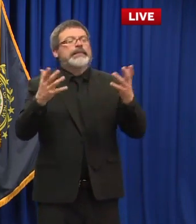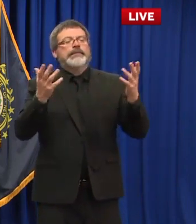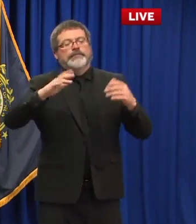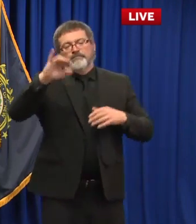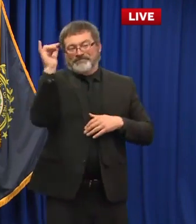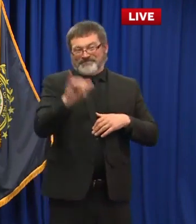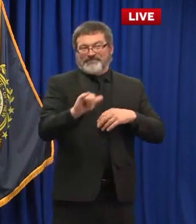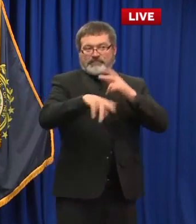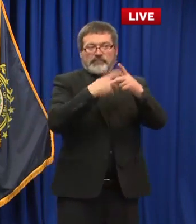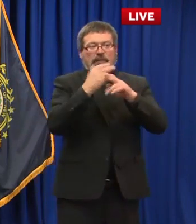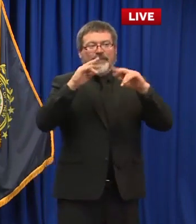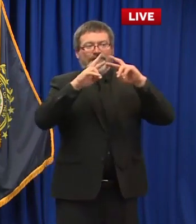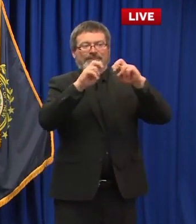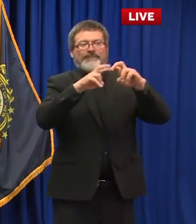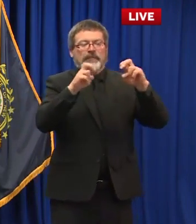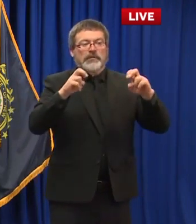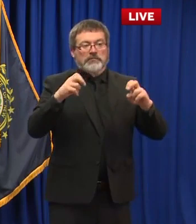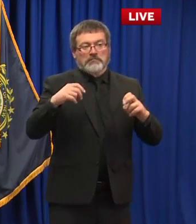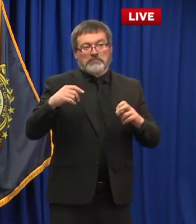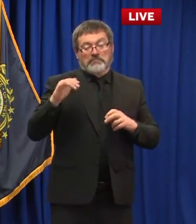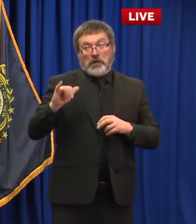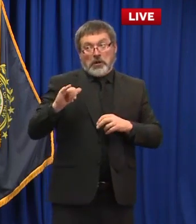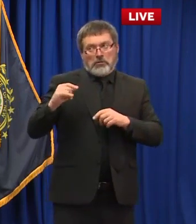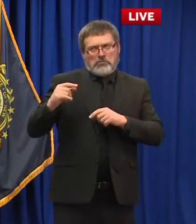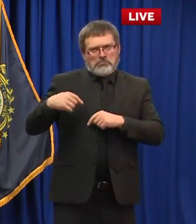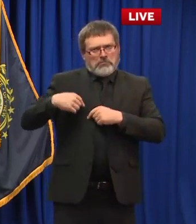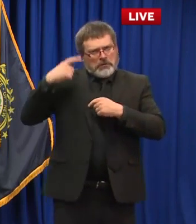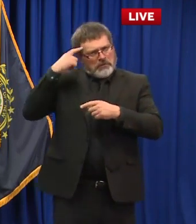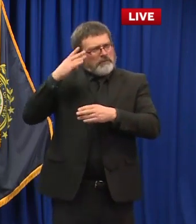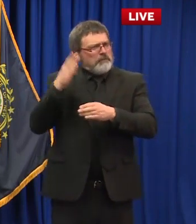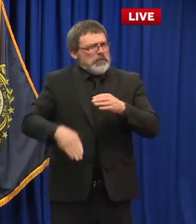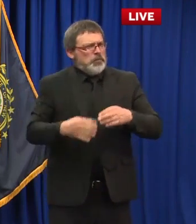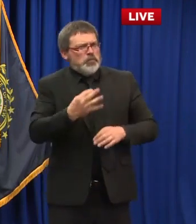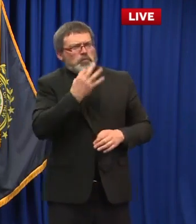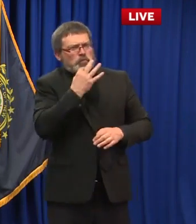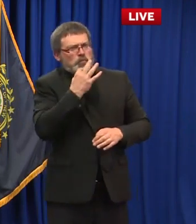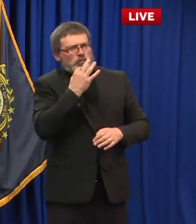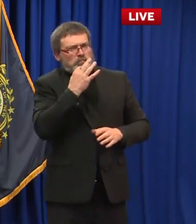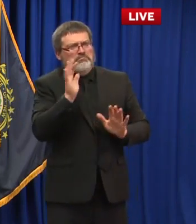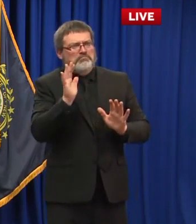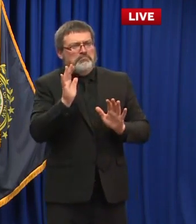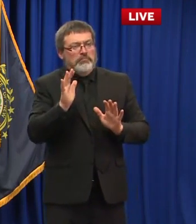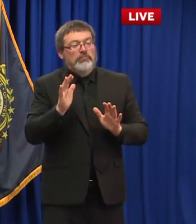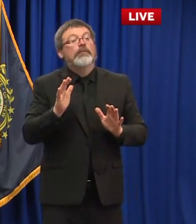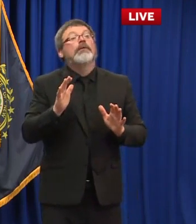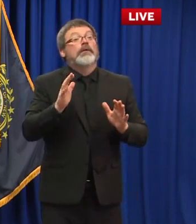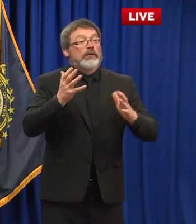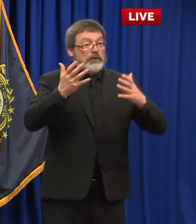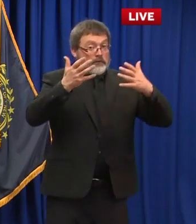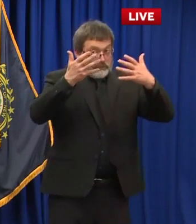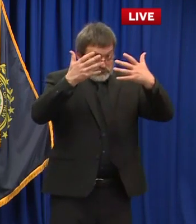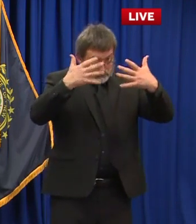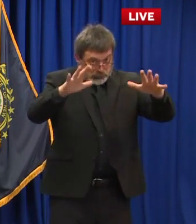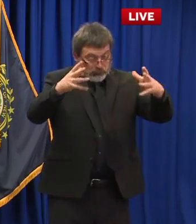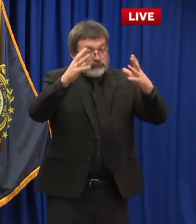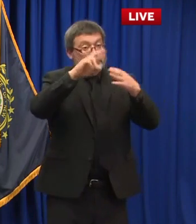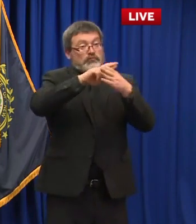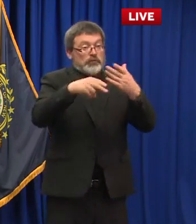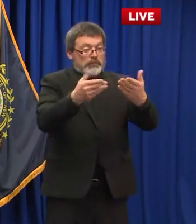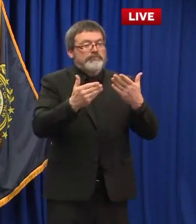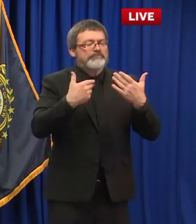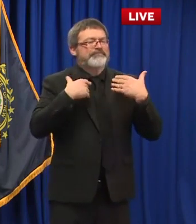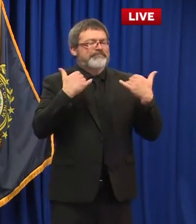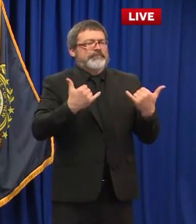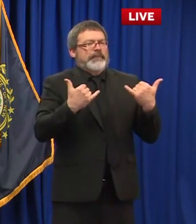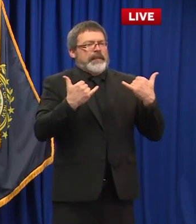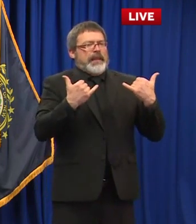it's almost done uh and from there we'll then look at the opportunities for either finding streamline uh ways to uh hopefully not